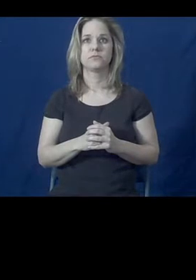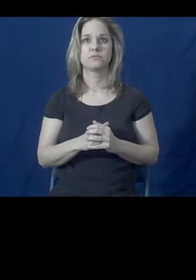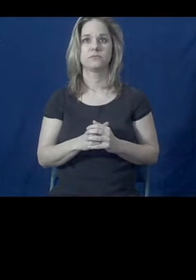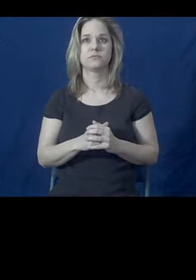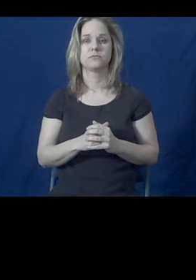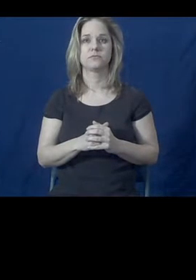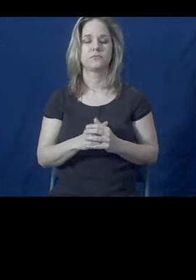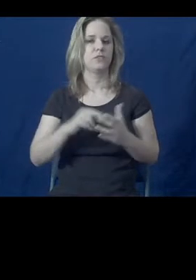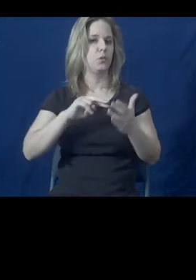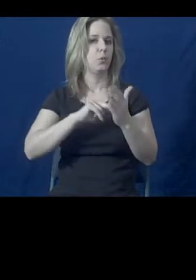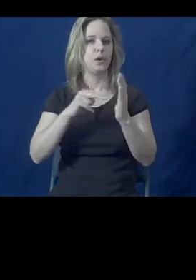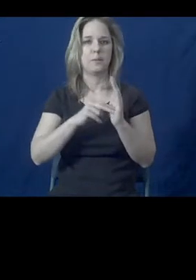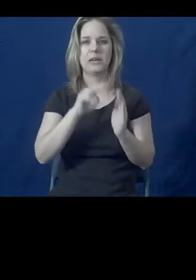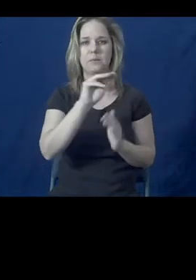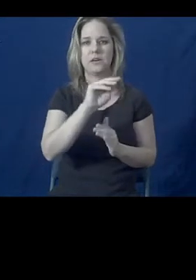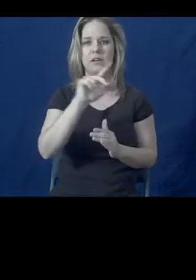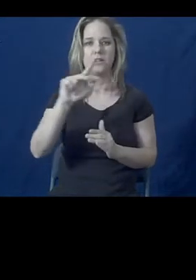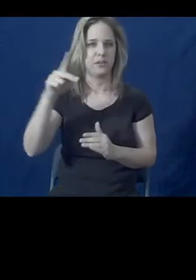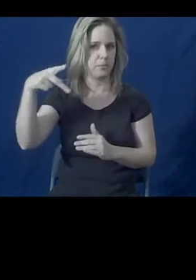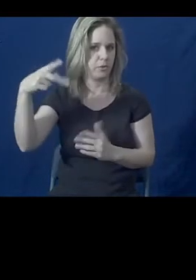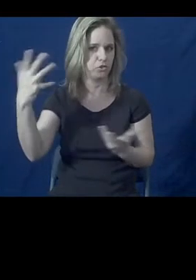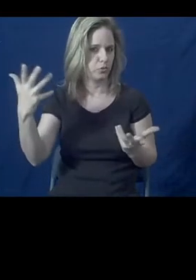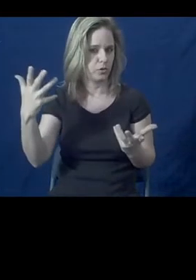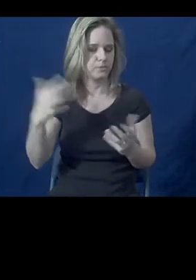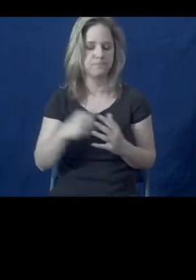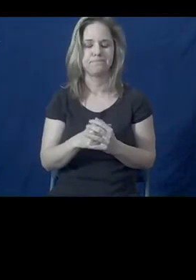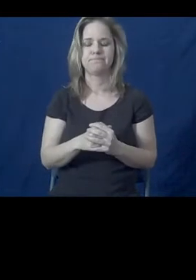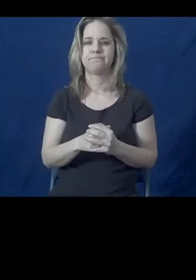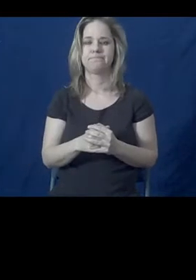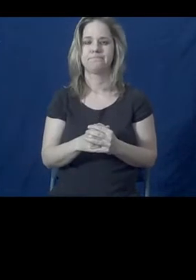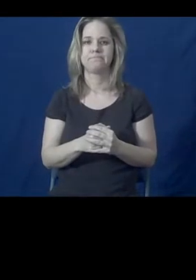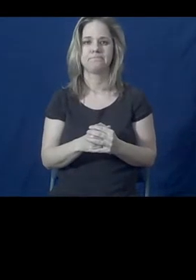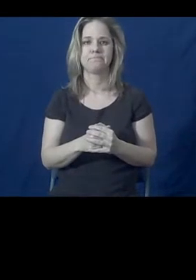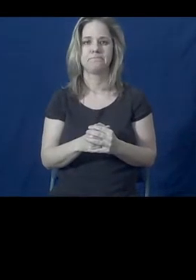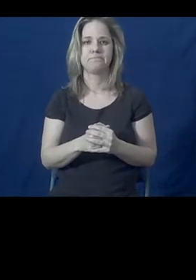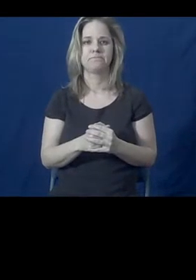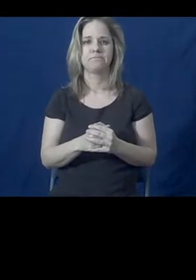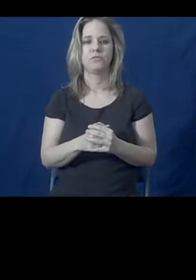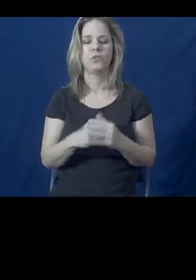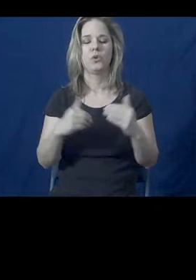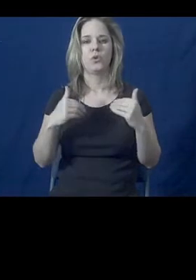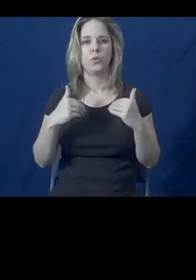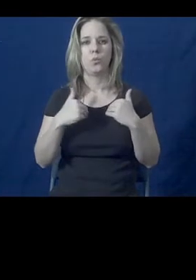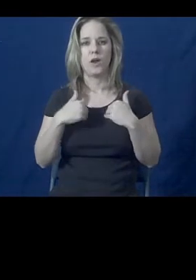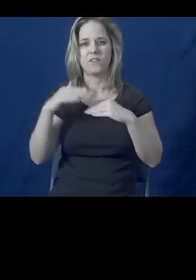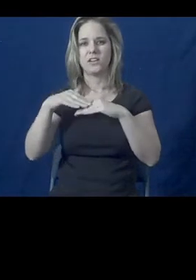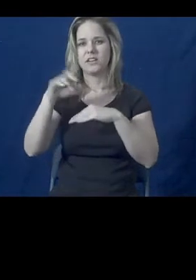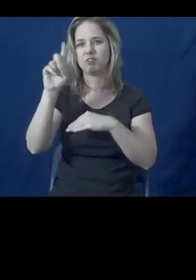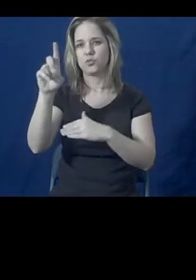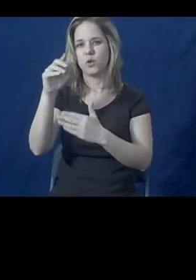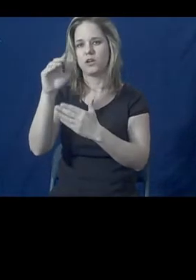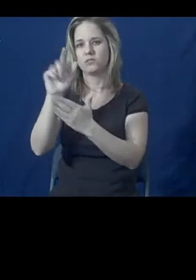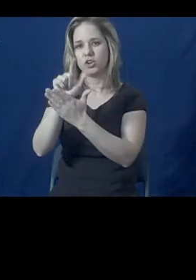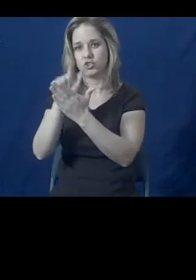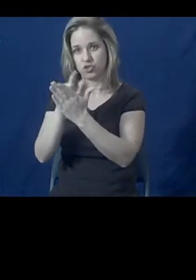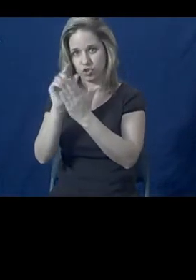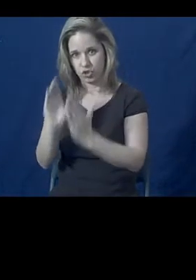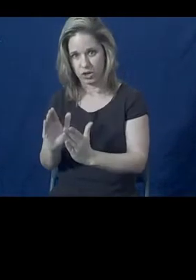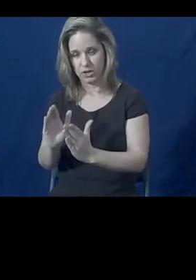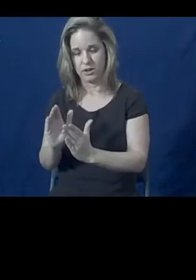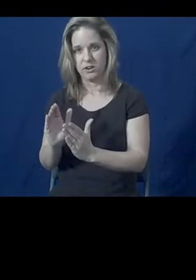What is the medical legal partnership? Well, it's a partnership between at least one attorney and